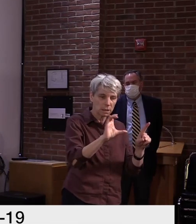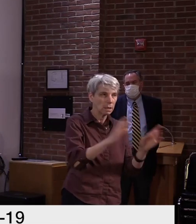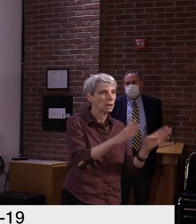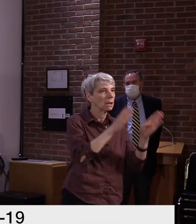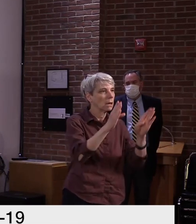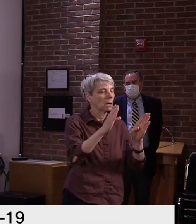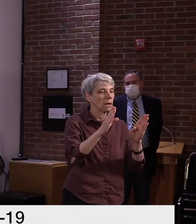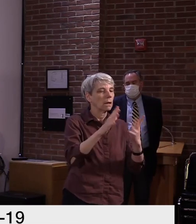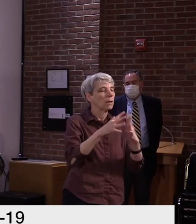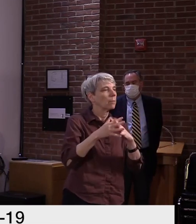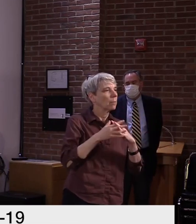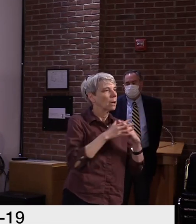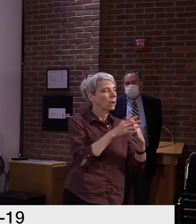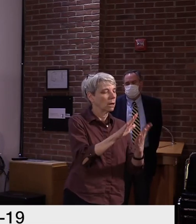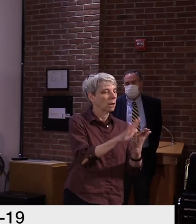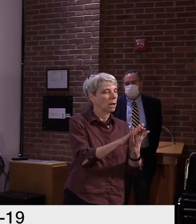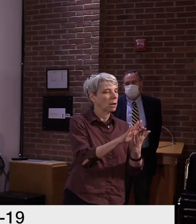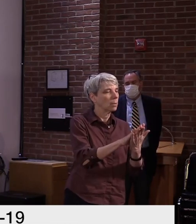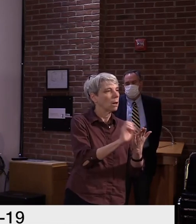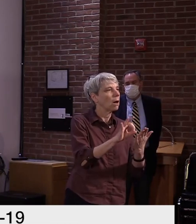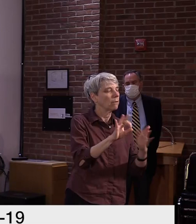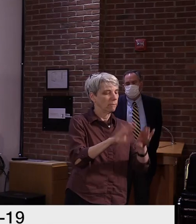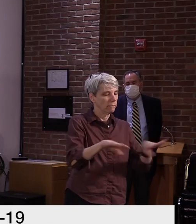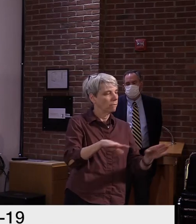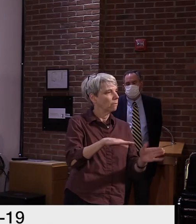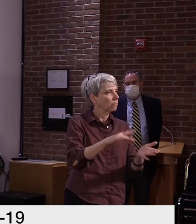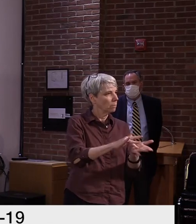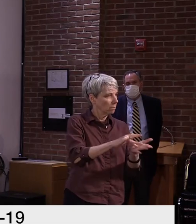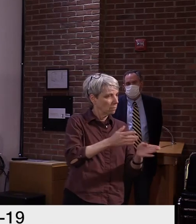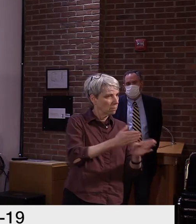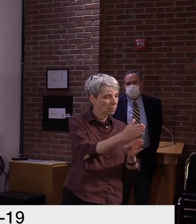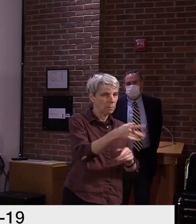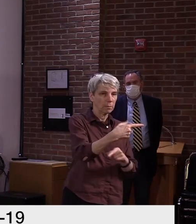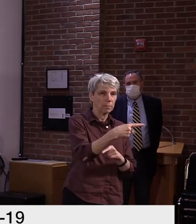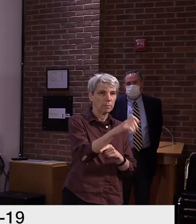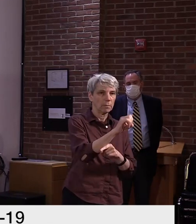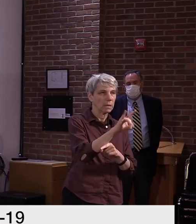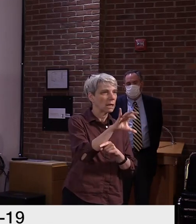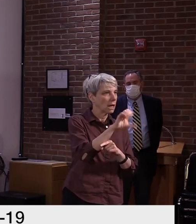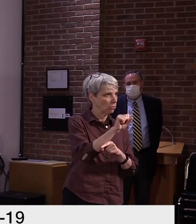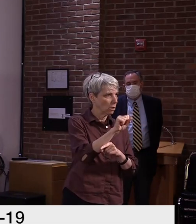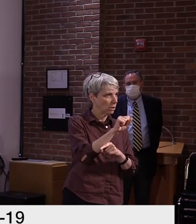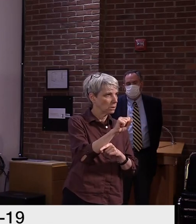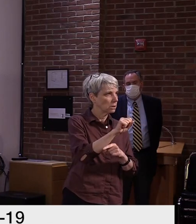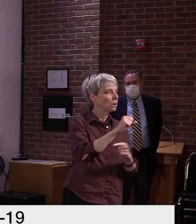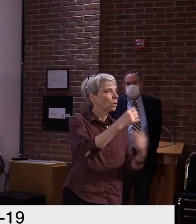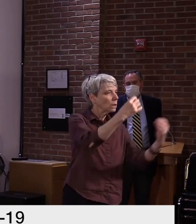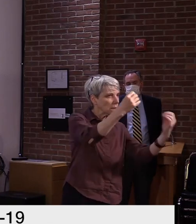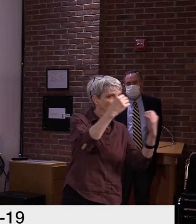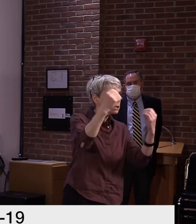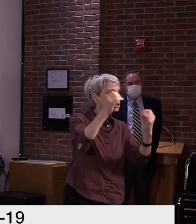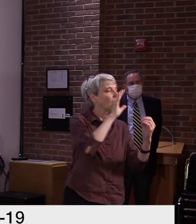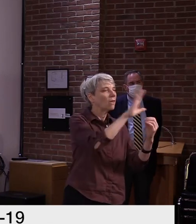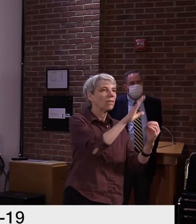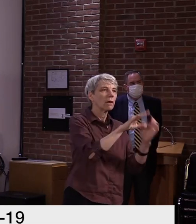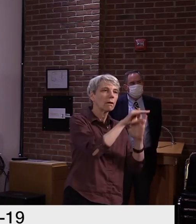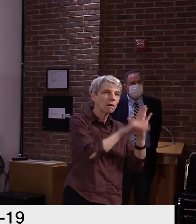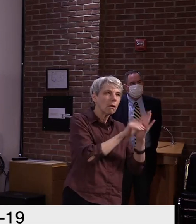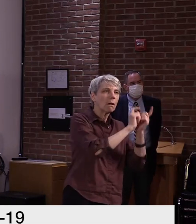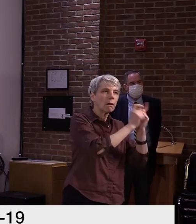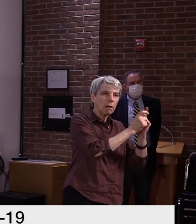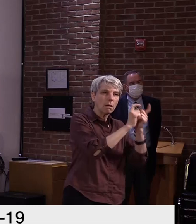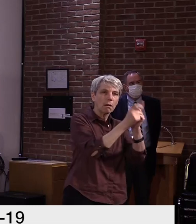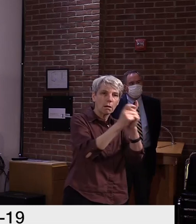of Pediatrics, which continue to be revisited and revised as appropriate. Vermont's